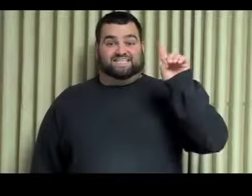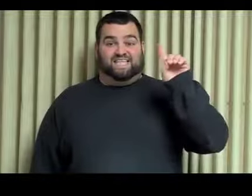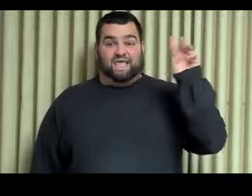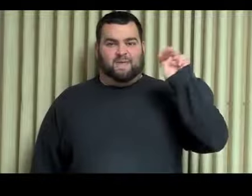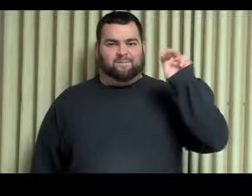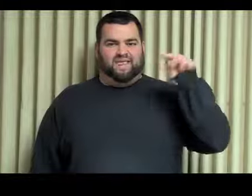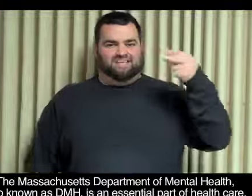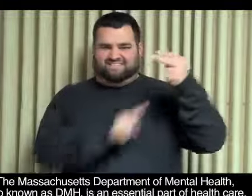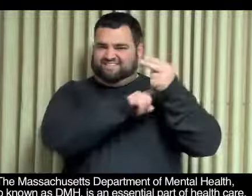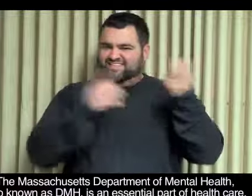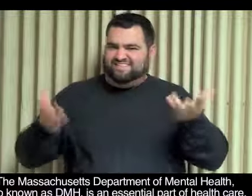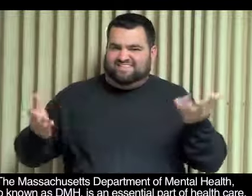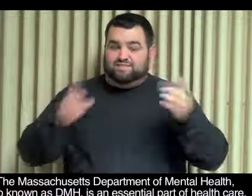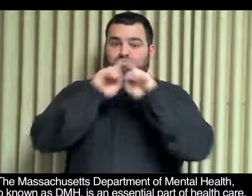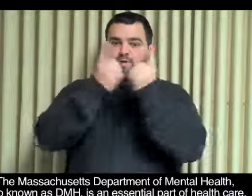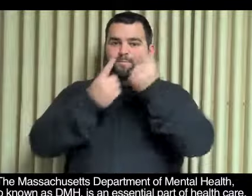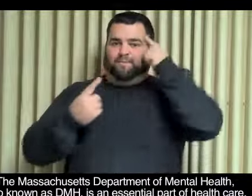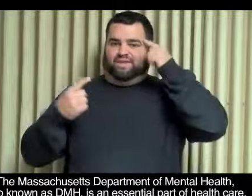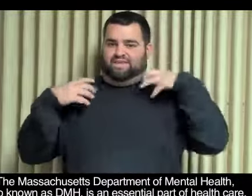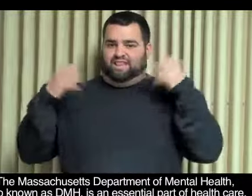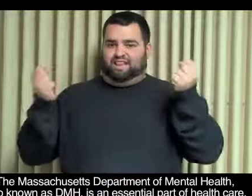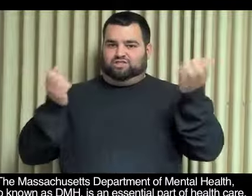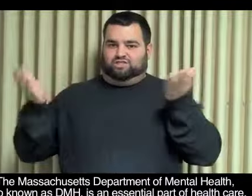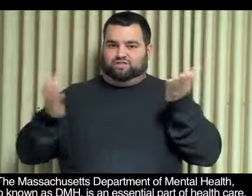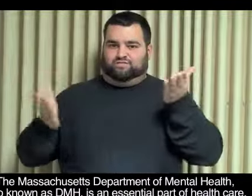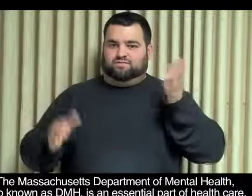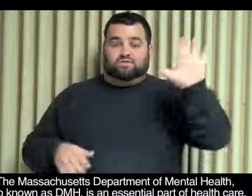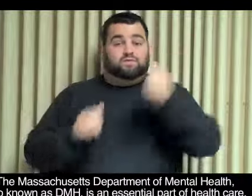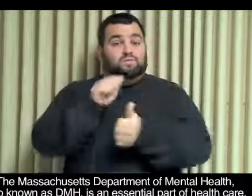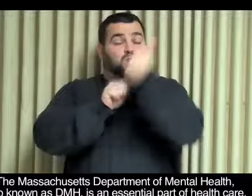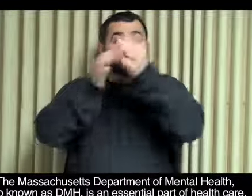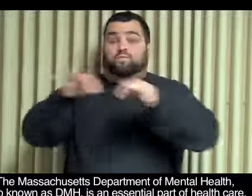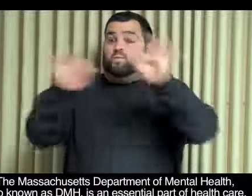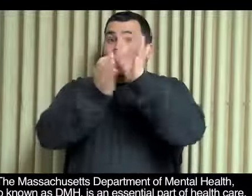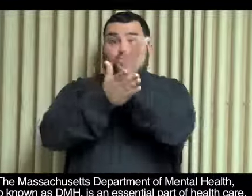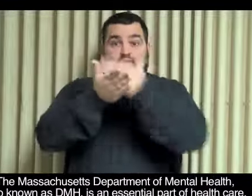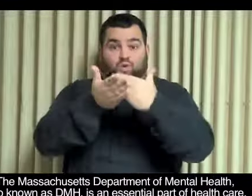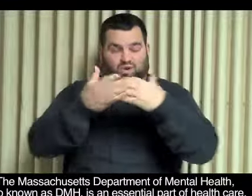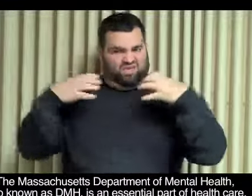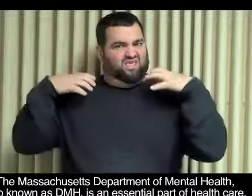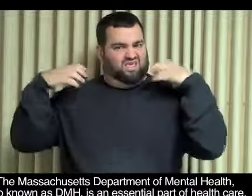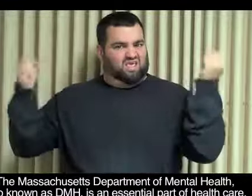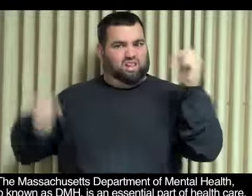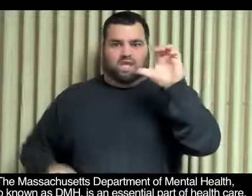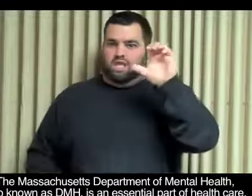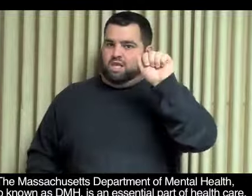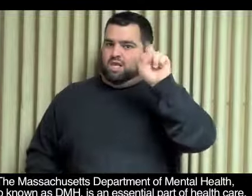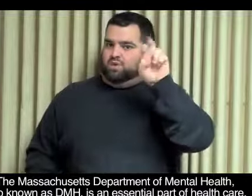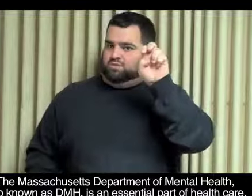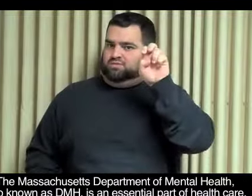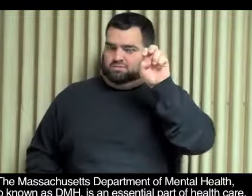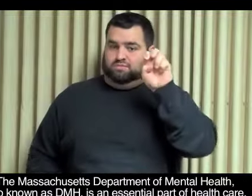The Massachusetts Department of Mental Health, also known as DMH, is an essential part of health care.